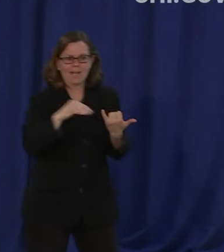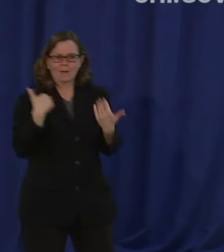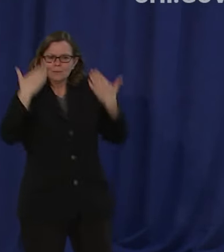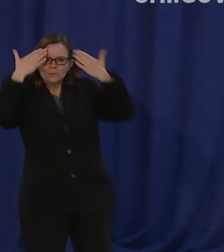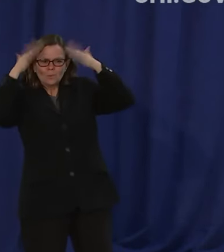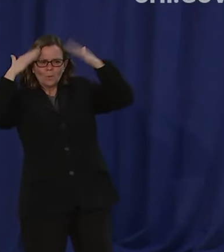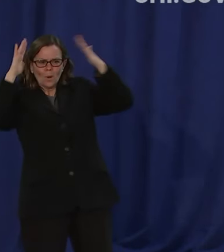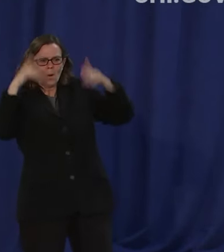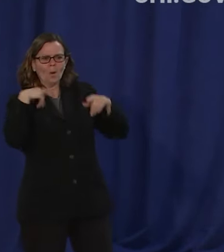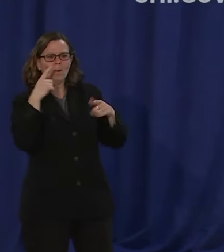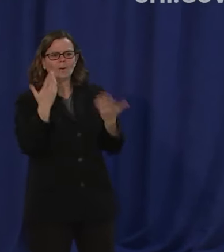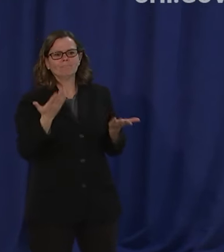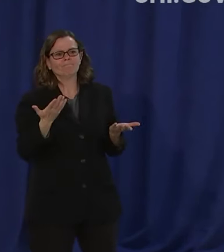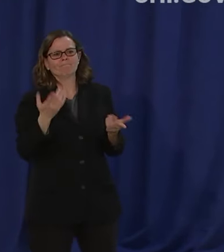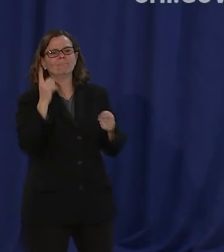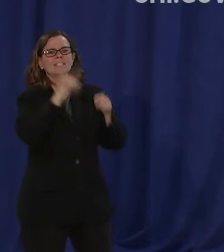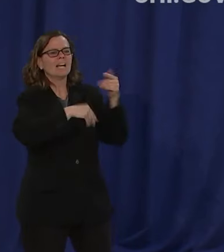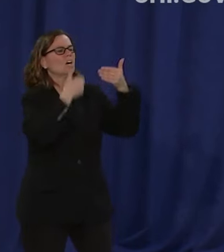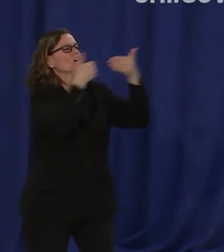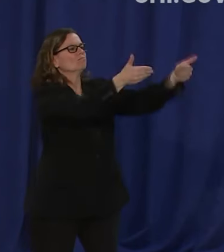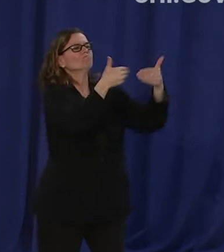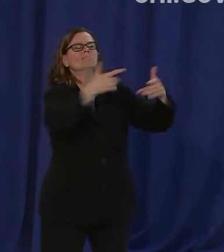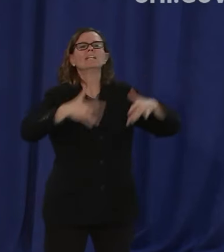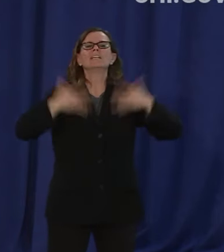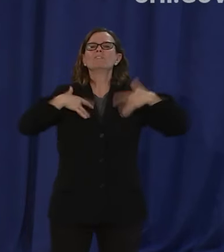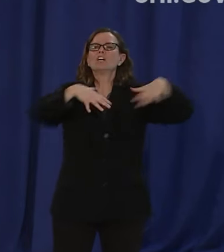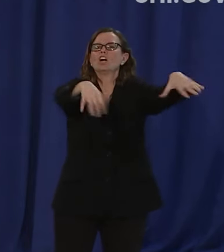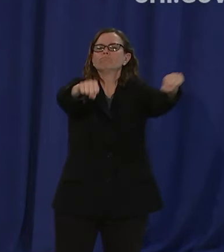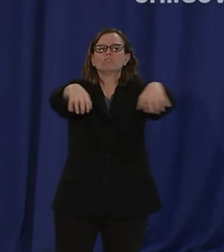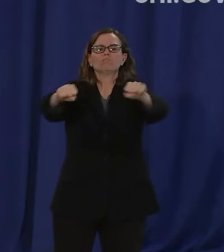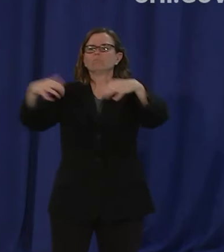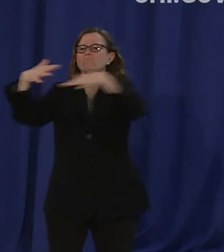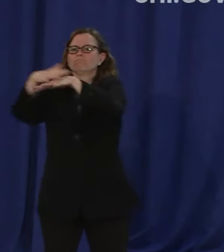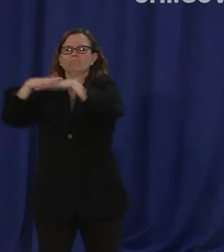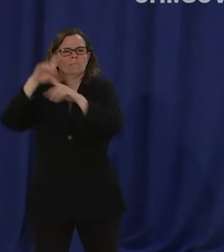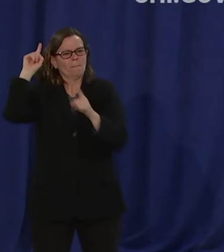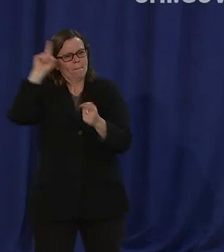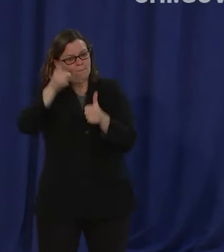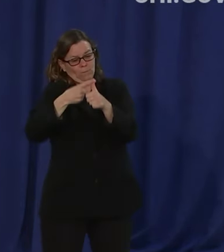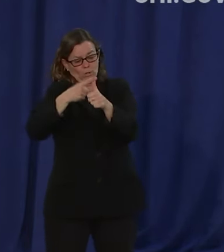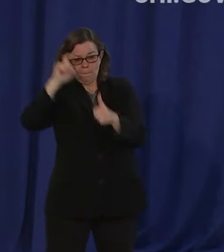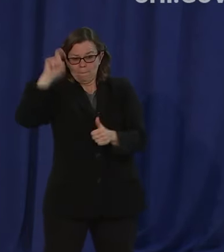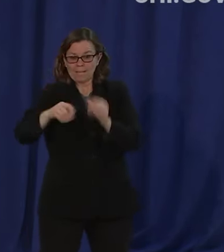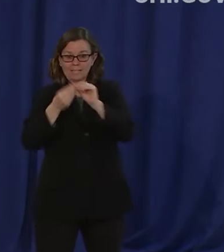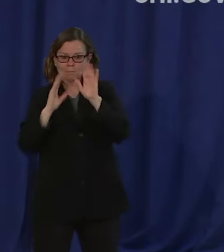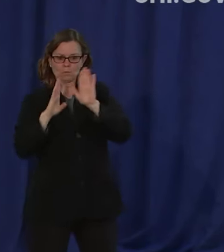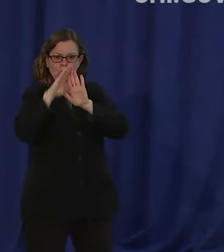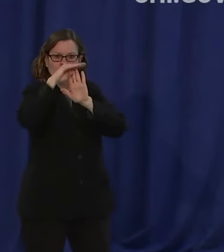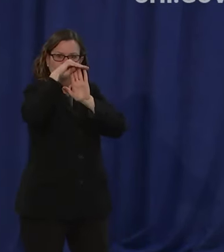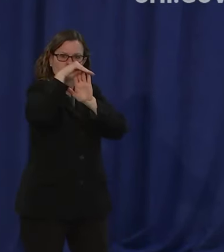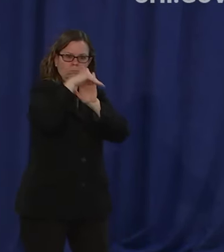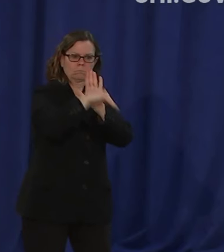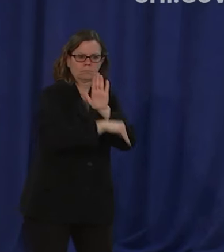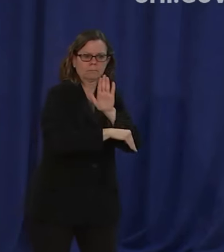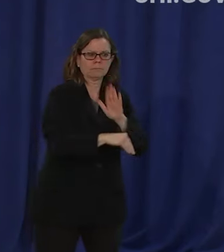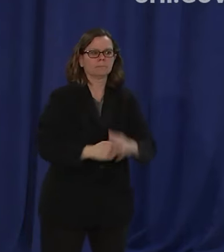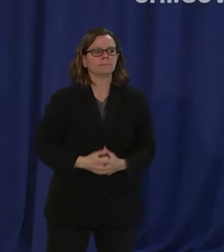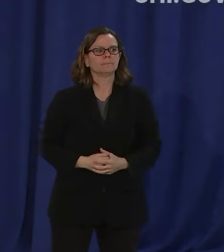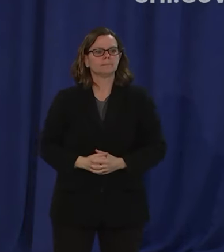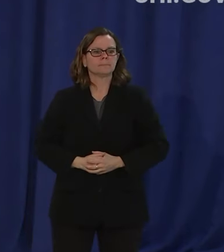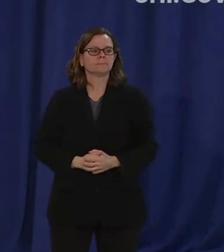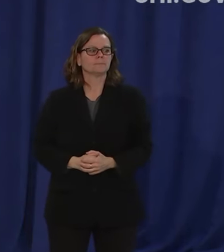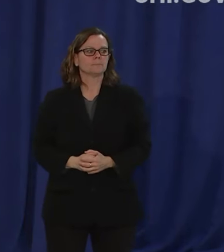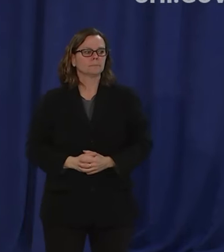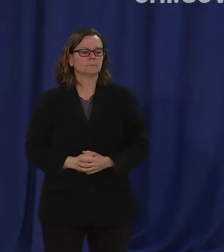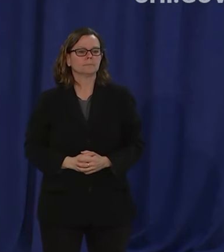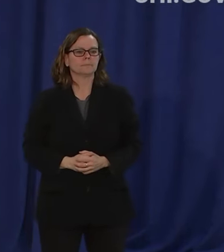events until we get to that point thank you thank you yes ma'am mayor question from bill cameron why didn't